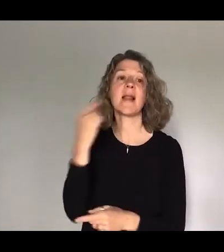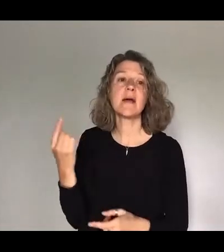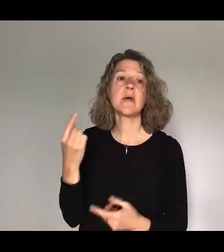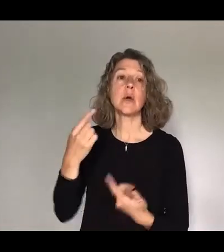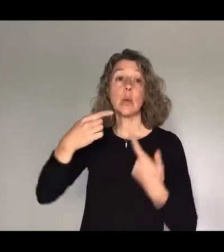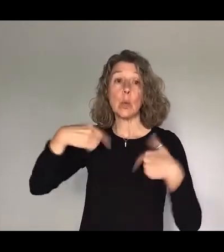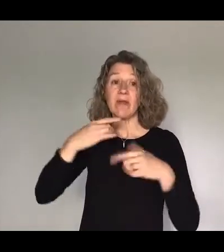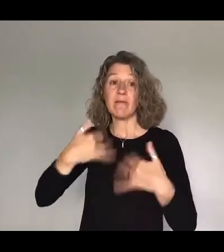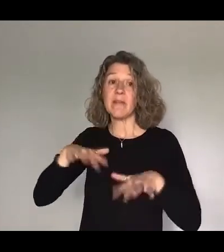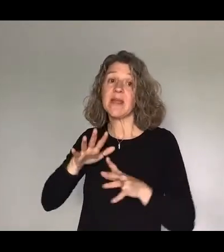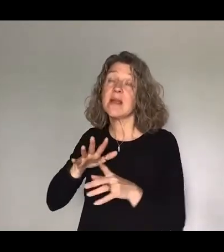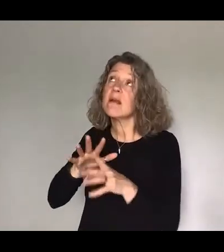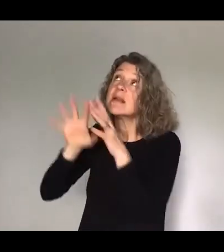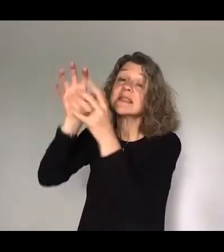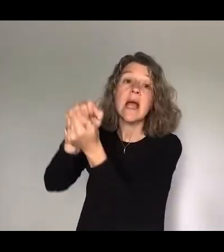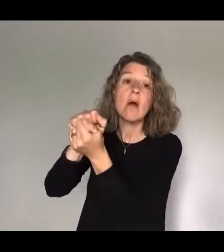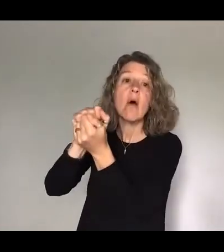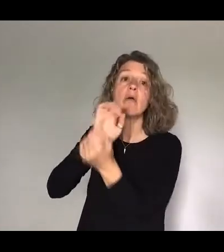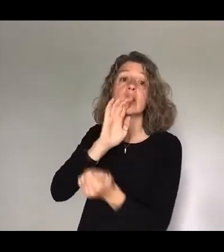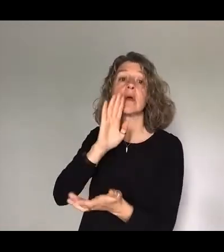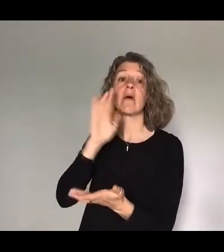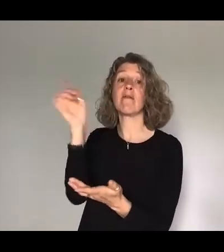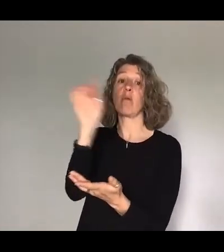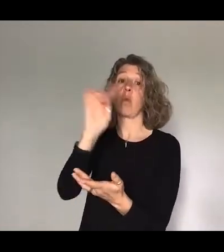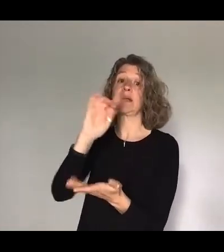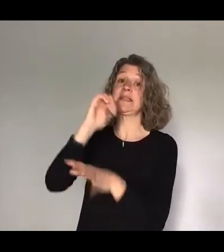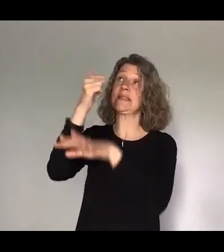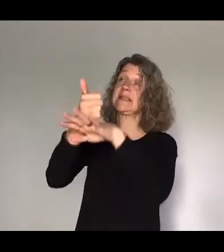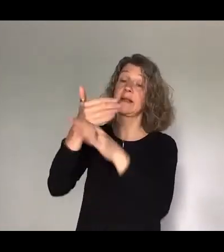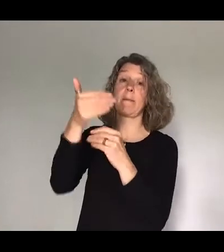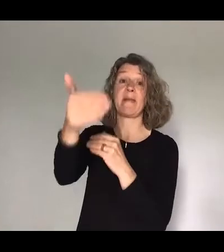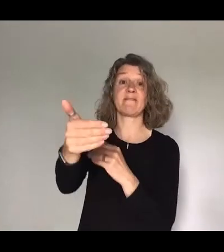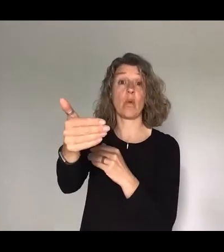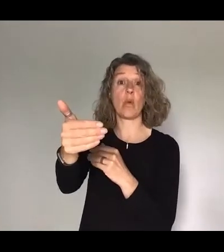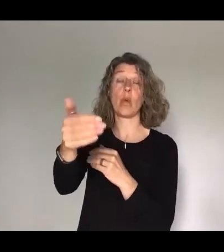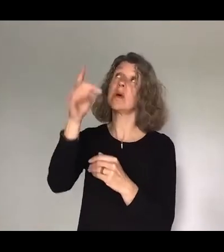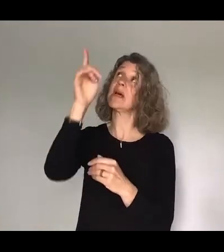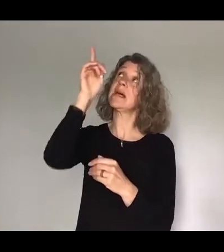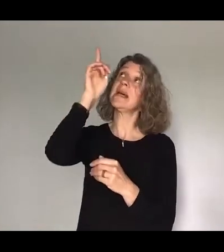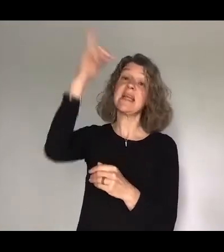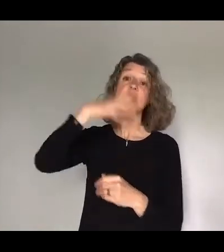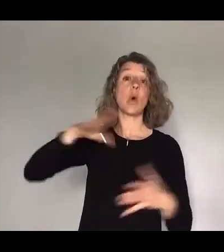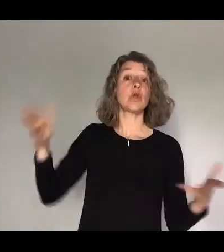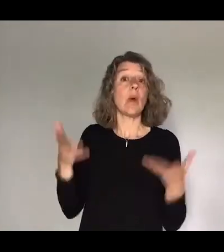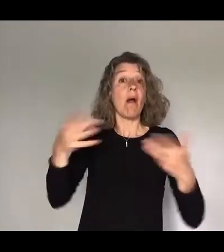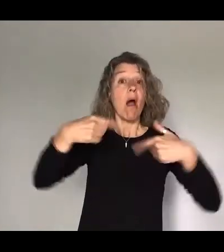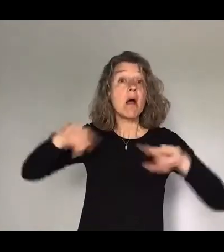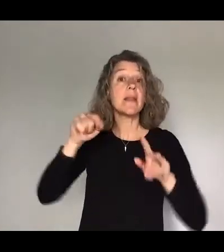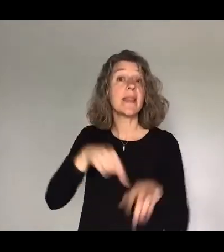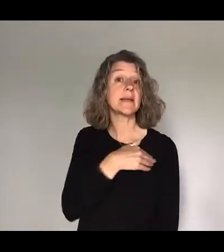greatly encouraged God wants to greatly encourage us this morning my songwriting